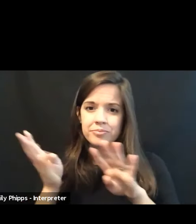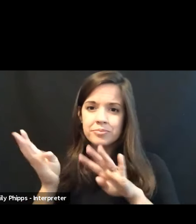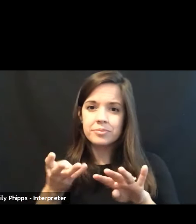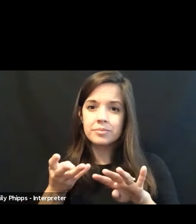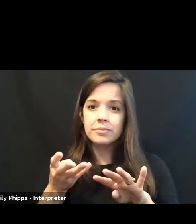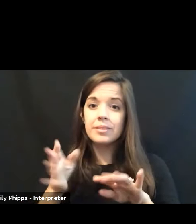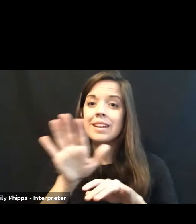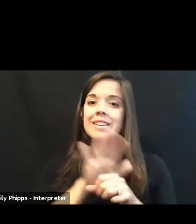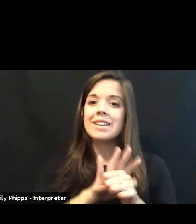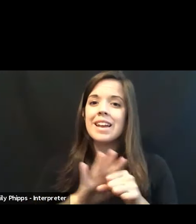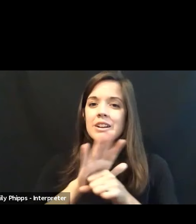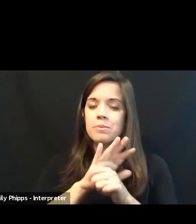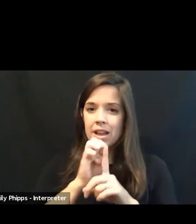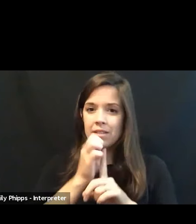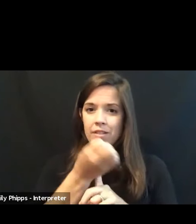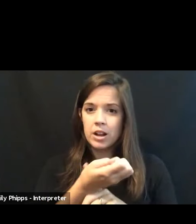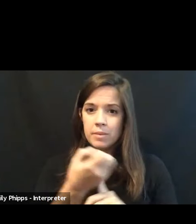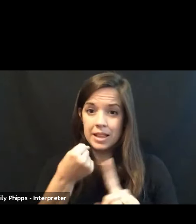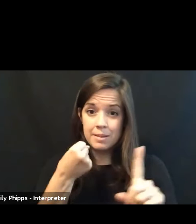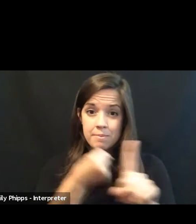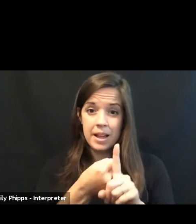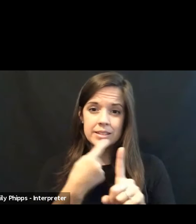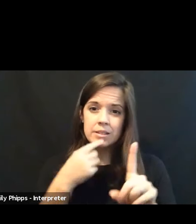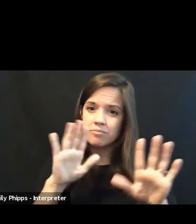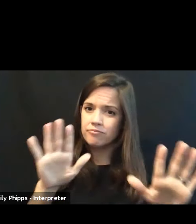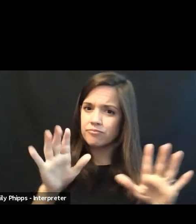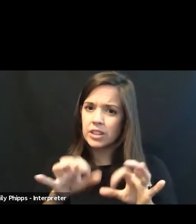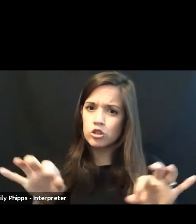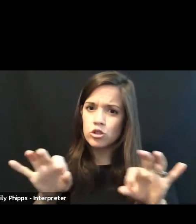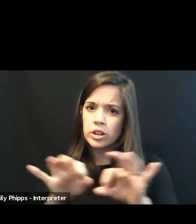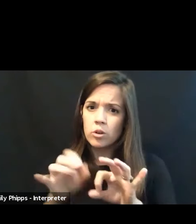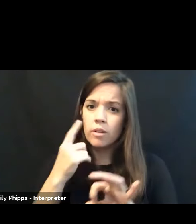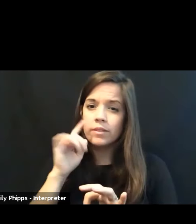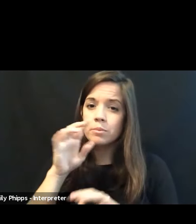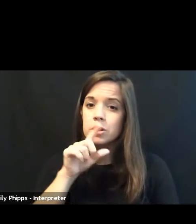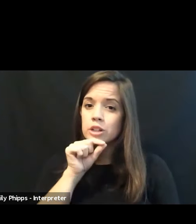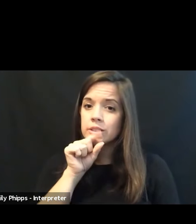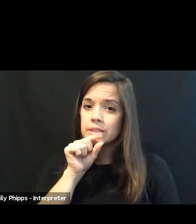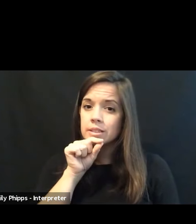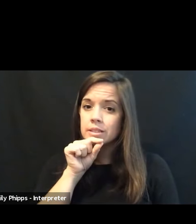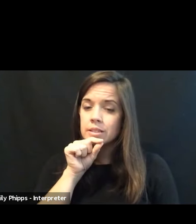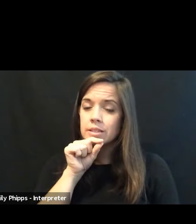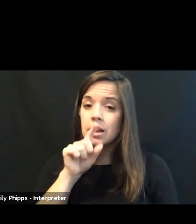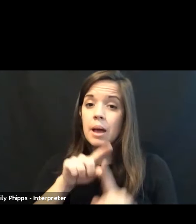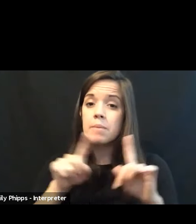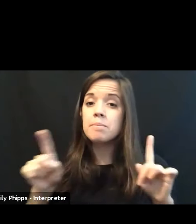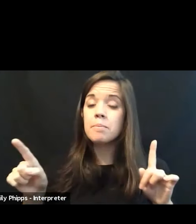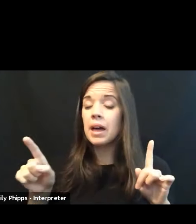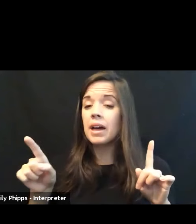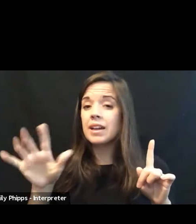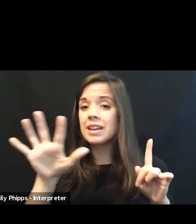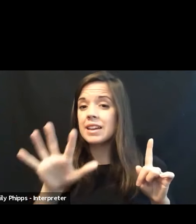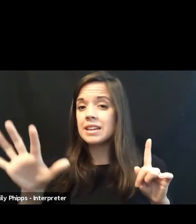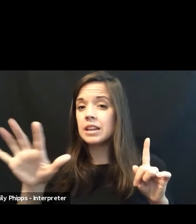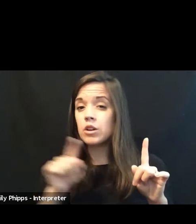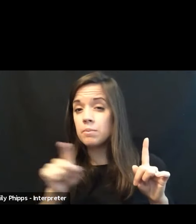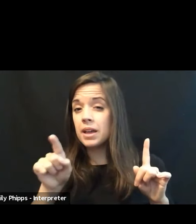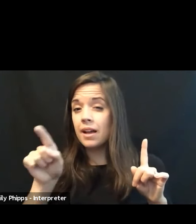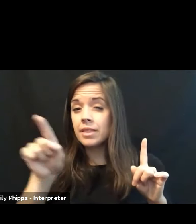Do value